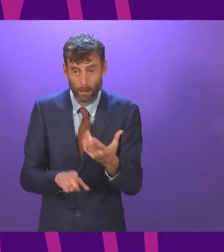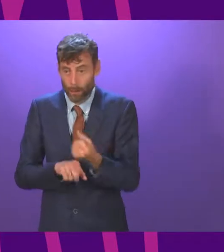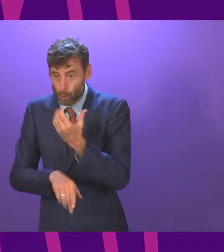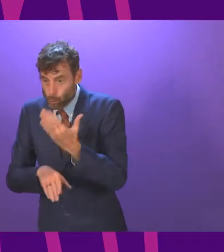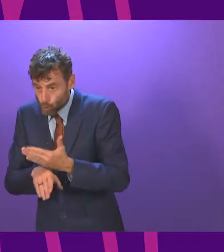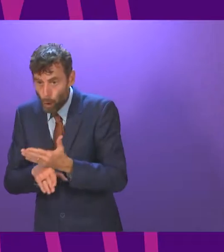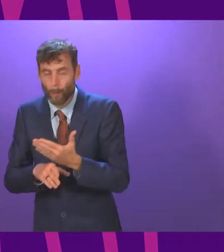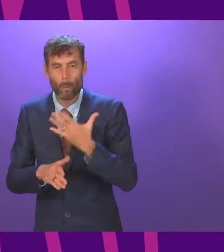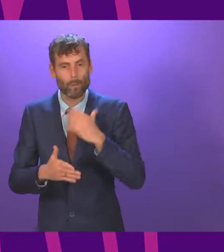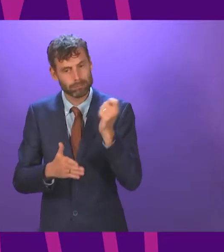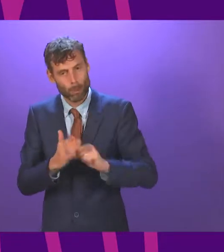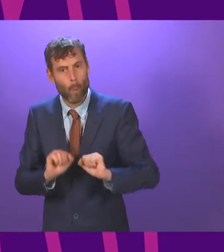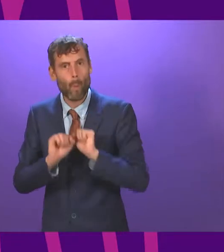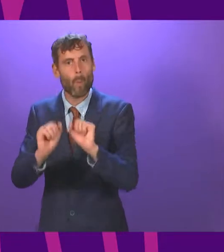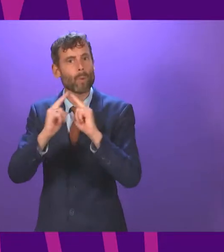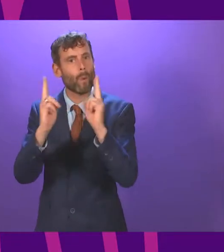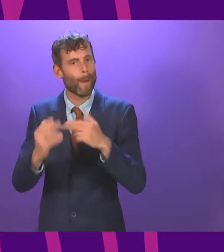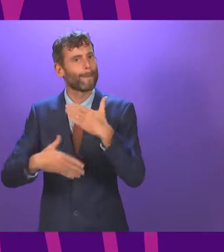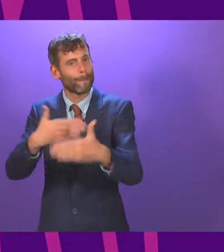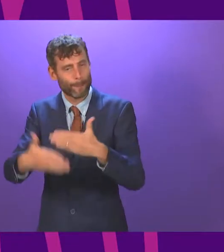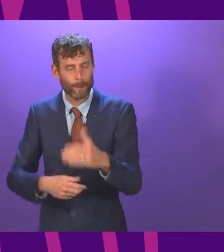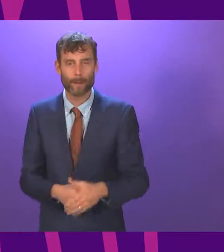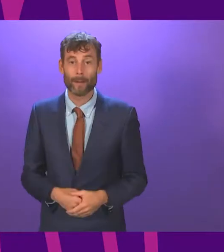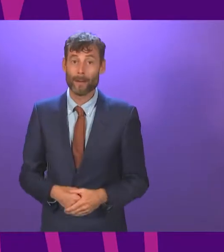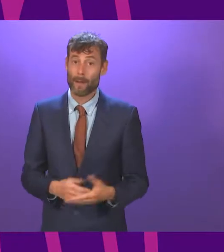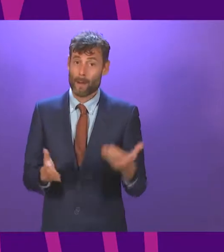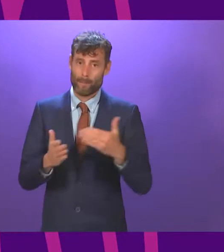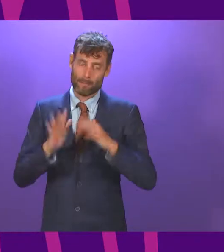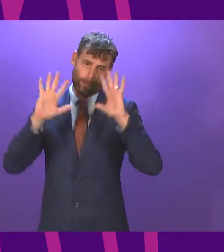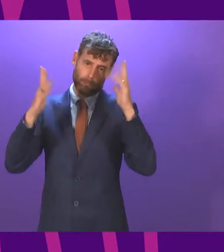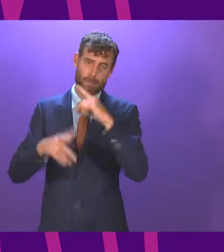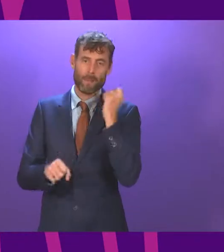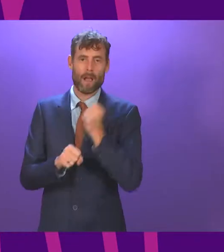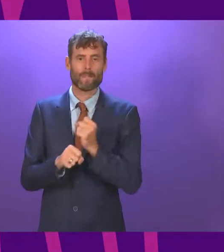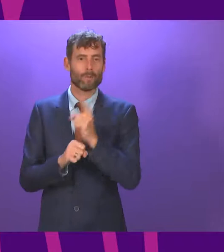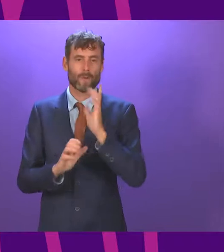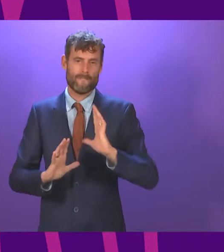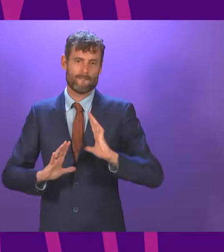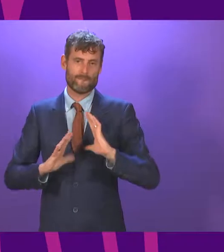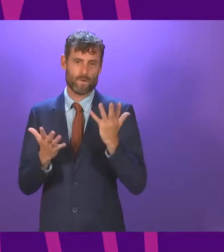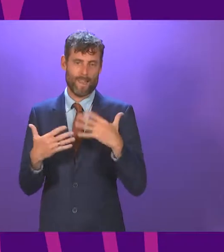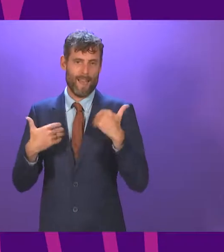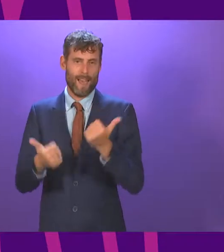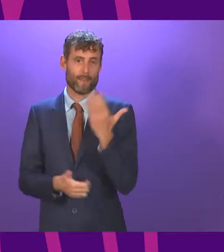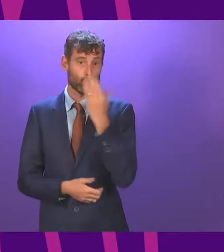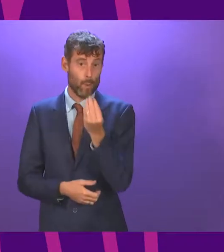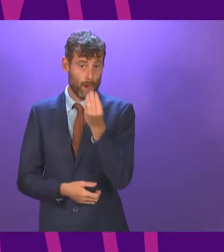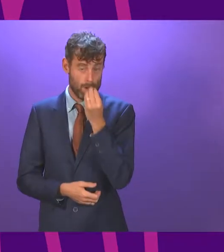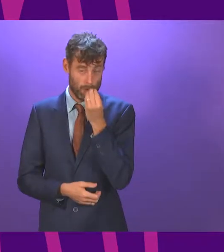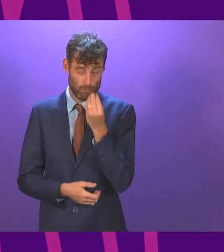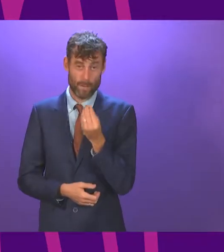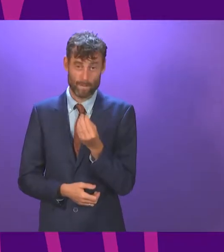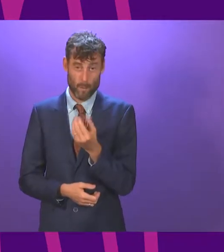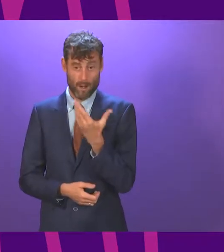And I'm sure families will welcome the provision of free, healthy school lunches for over 90,000 pupils. I'm also